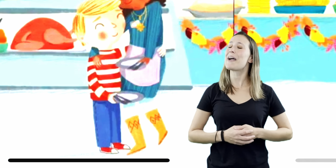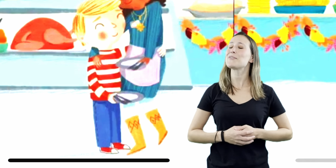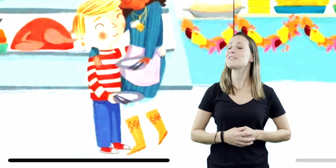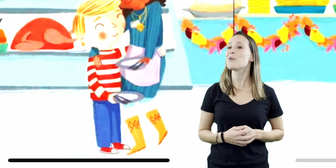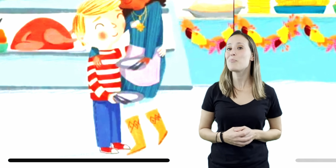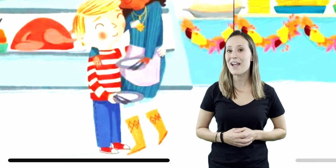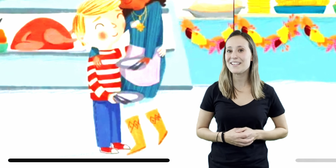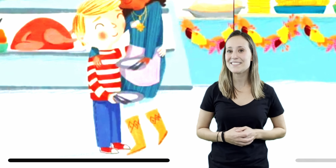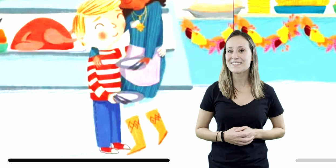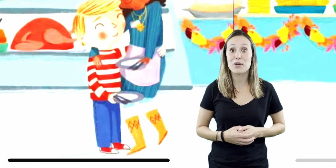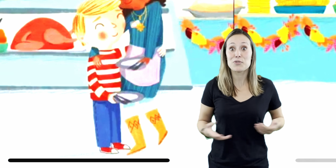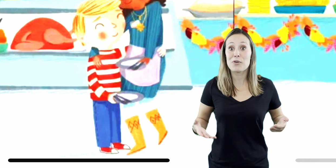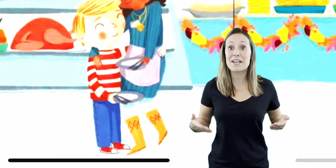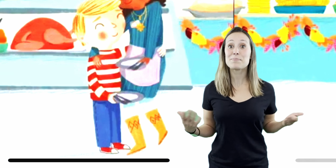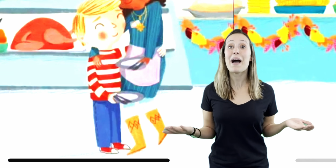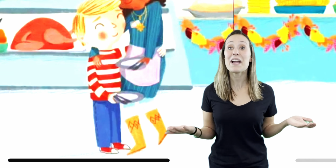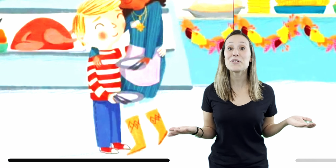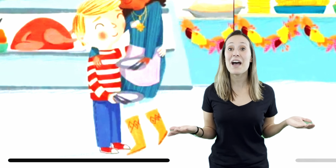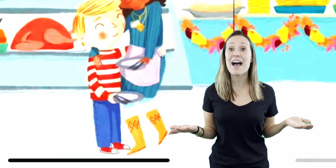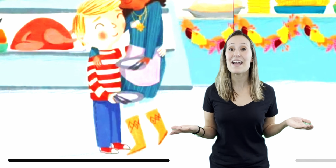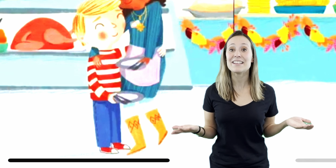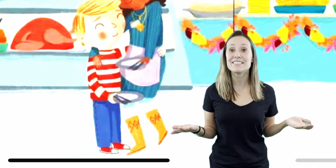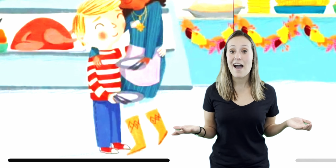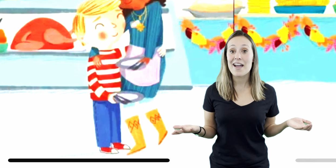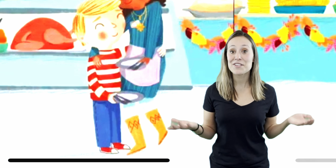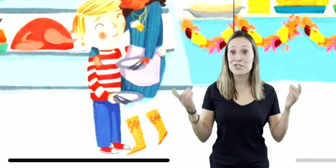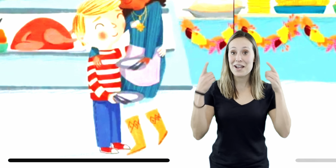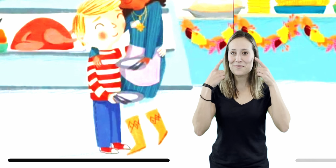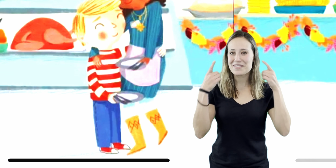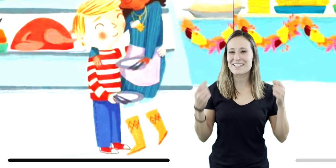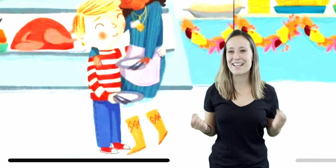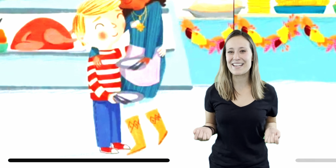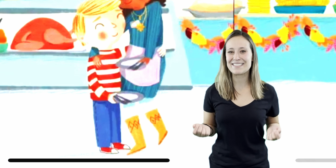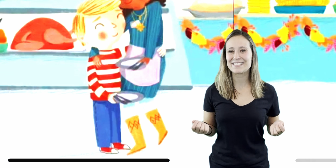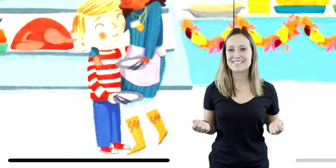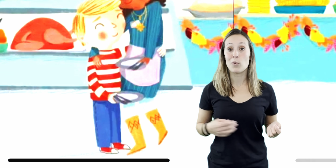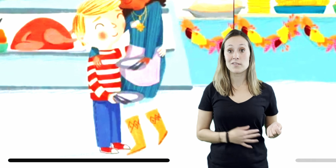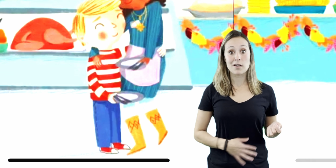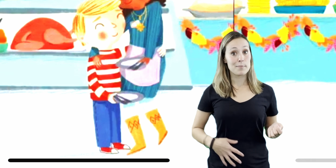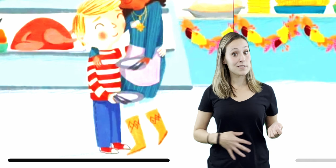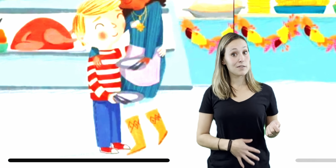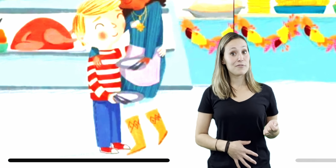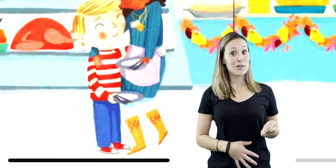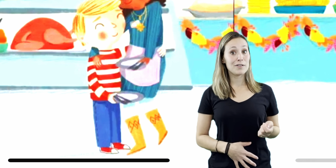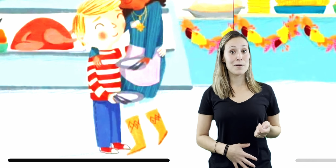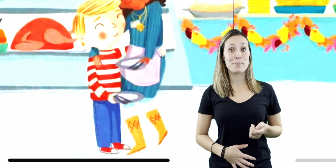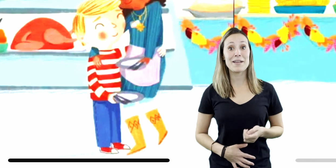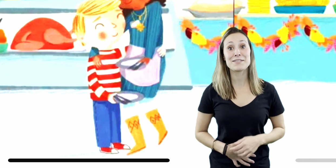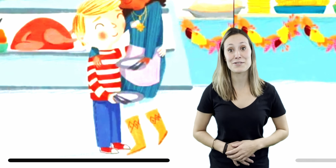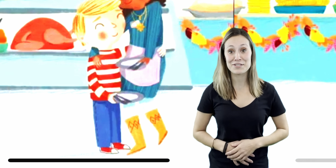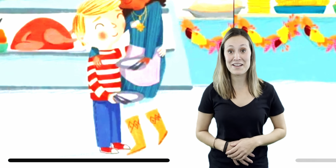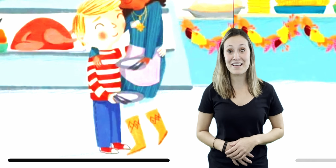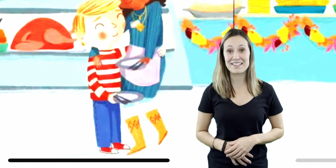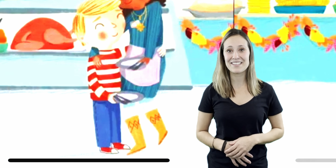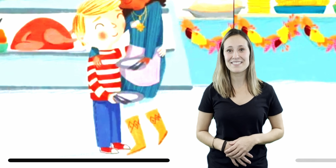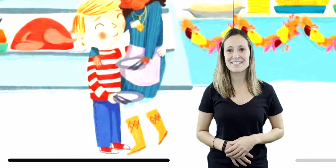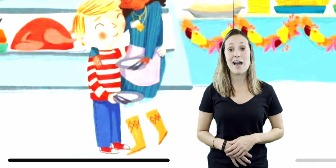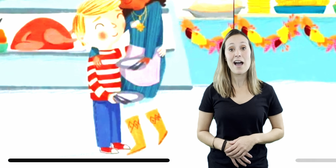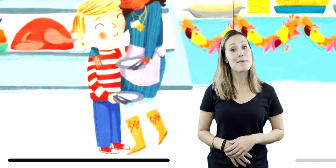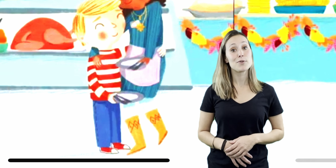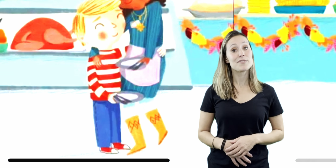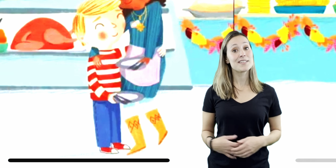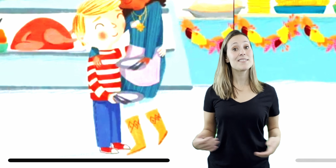with smiles so bright. Their trays piled high. Eyes shine with delight. When tummies are full and buttons are snug.